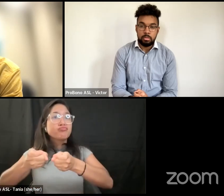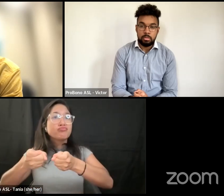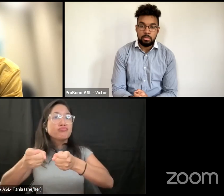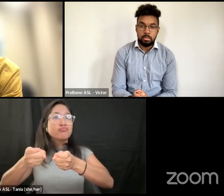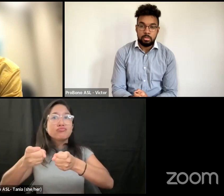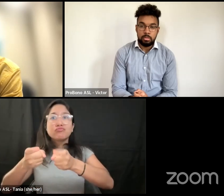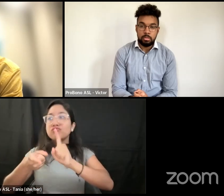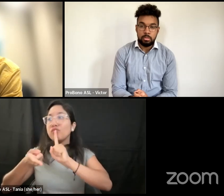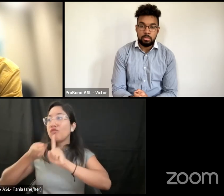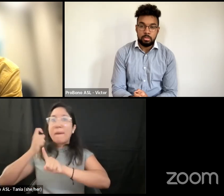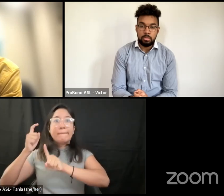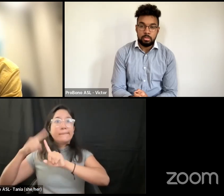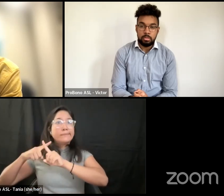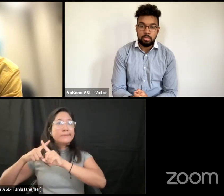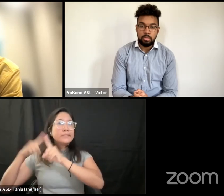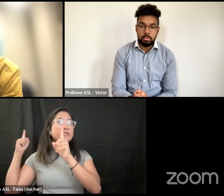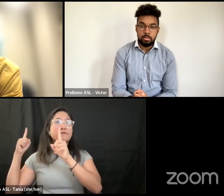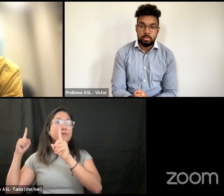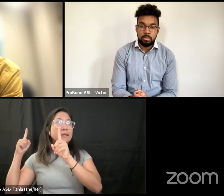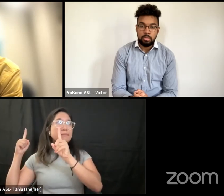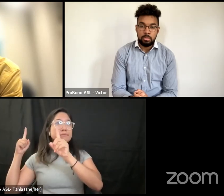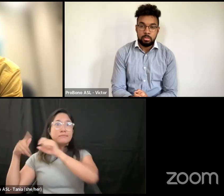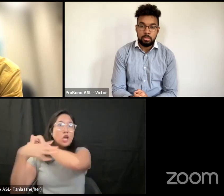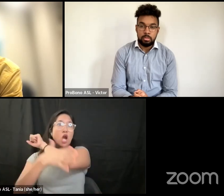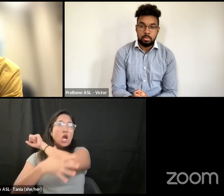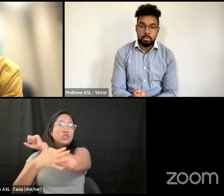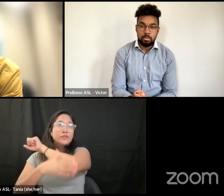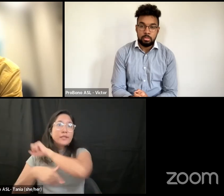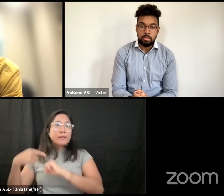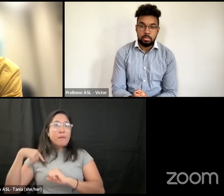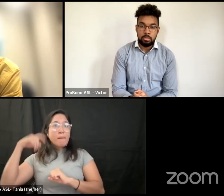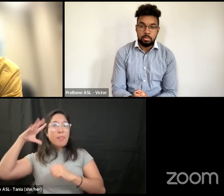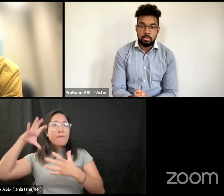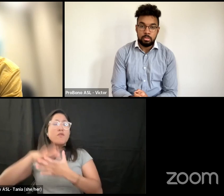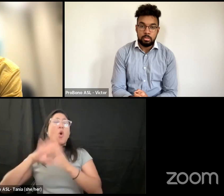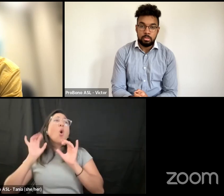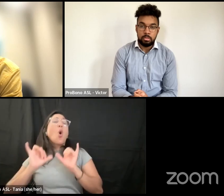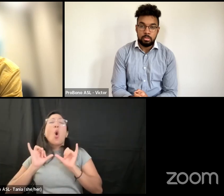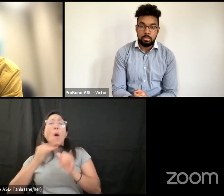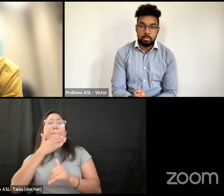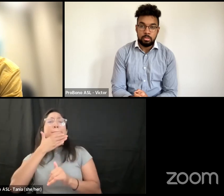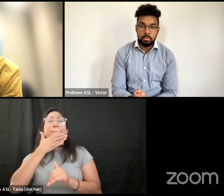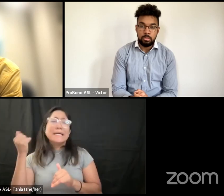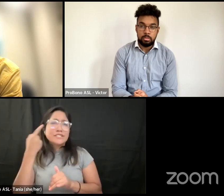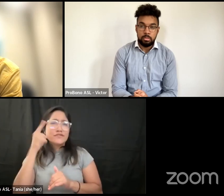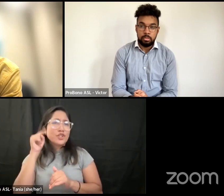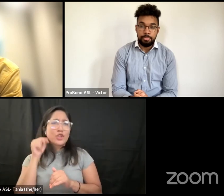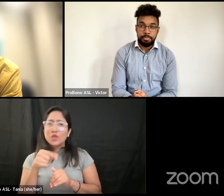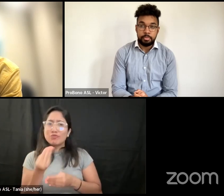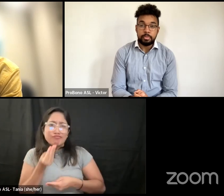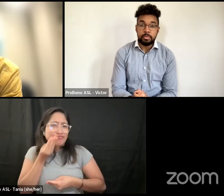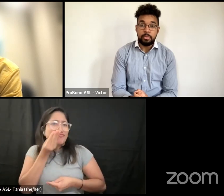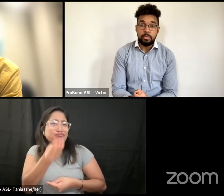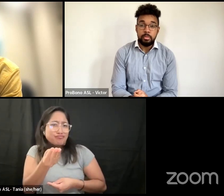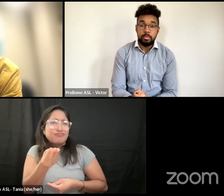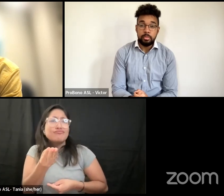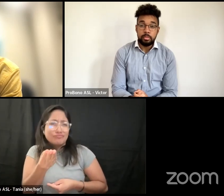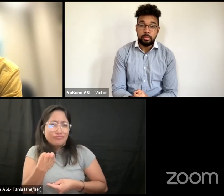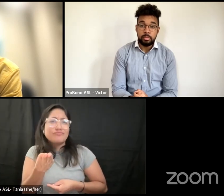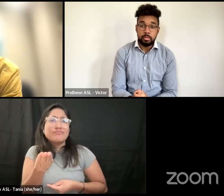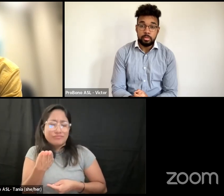aid from a different country who believes oh this is best for you or it would um